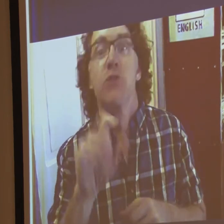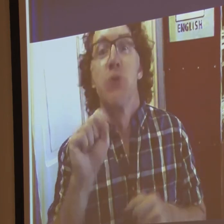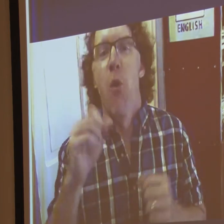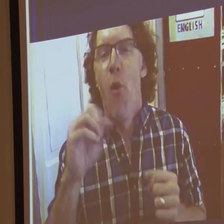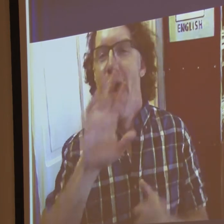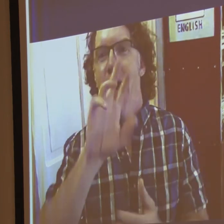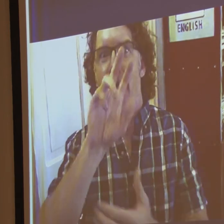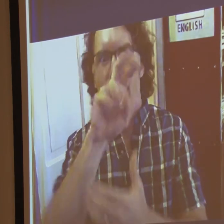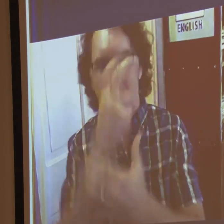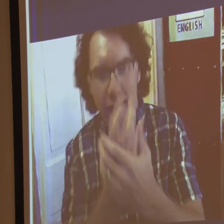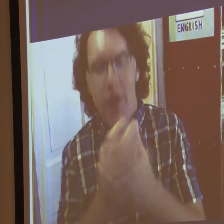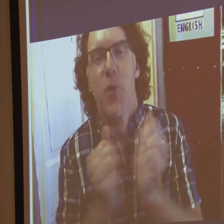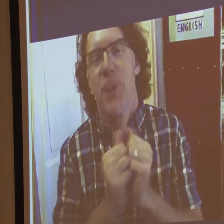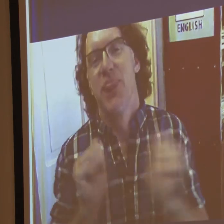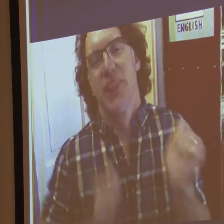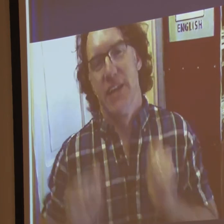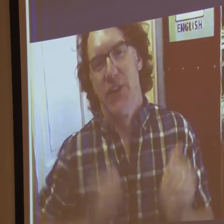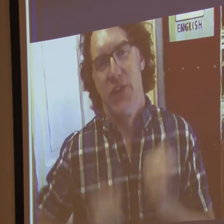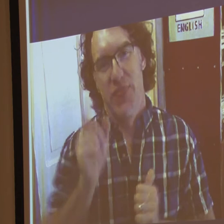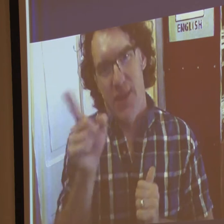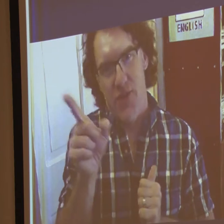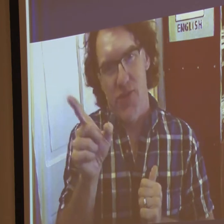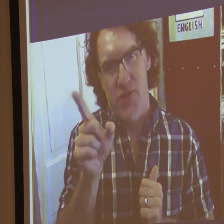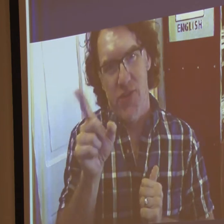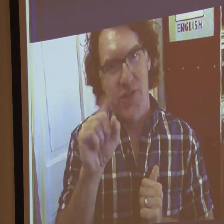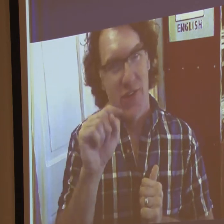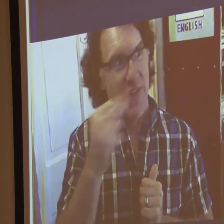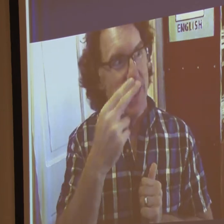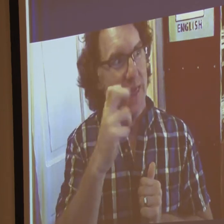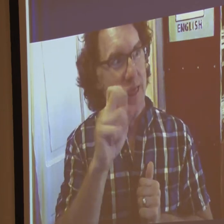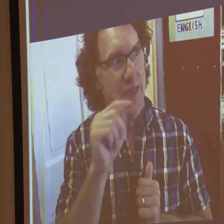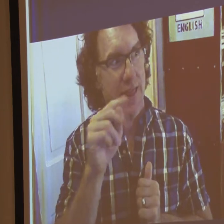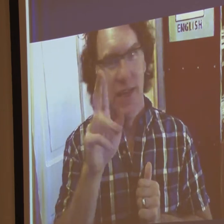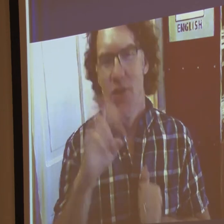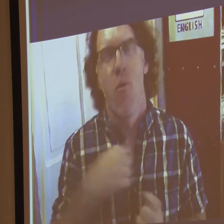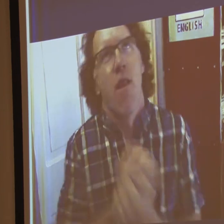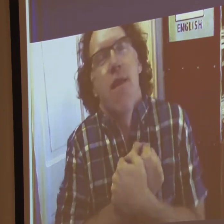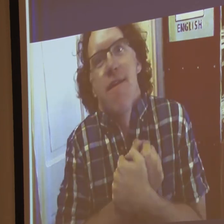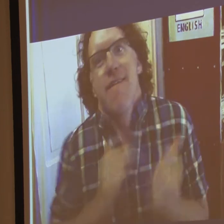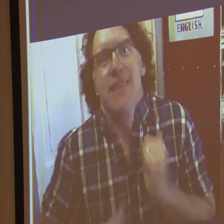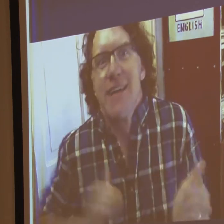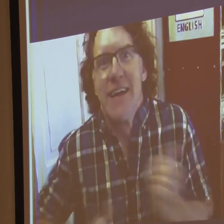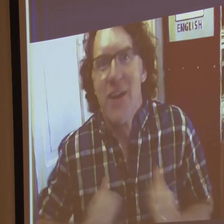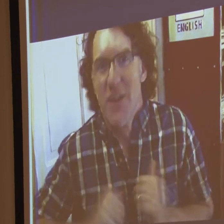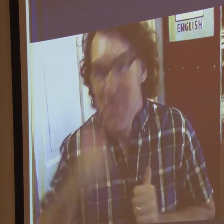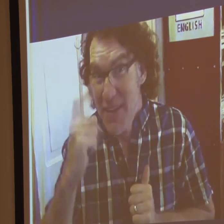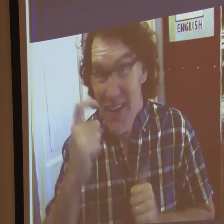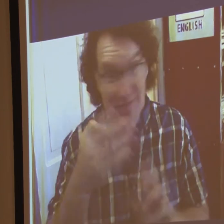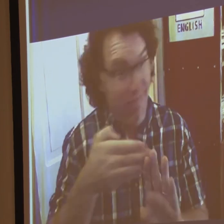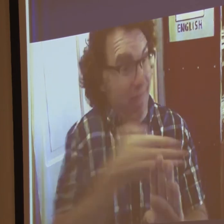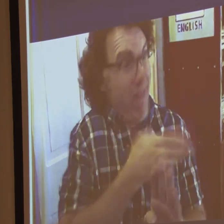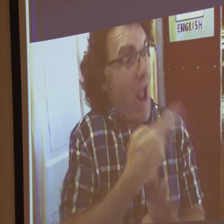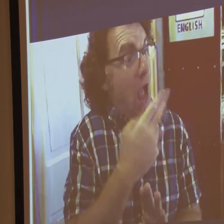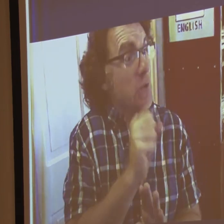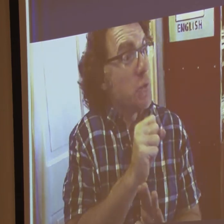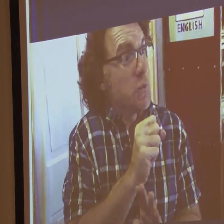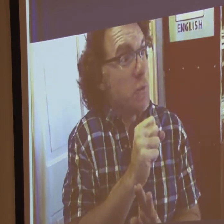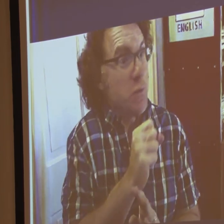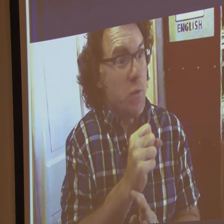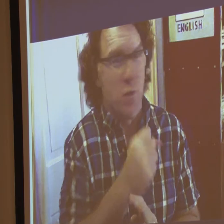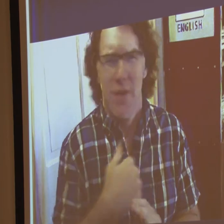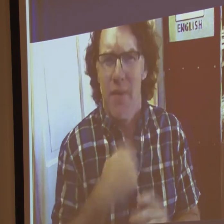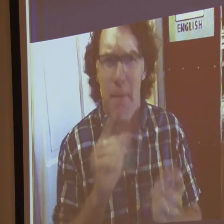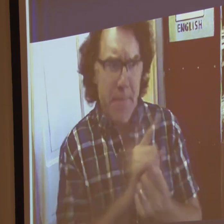sharpened because of the contrasting experience. So I quickly wanted to get involved in something that I always loved, which was